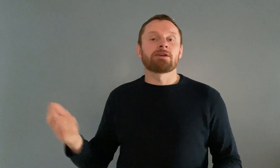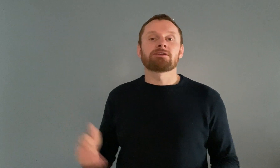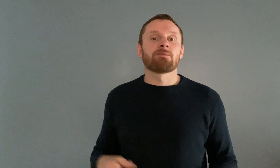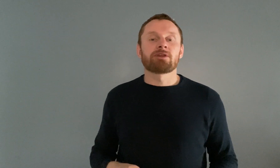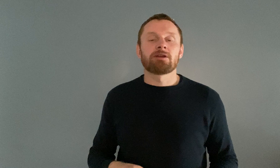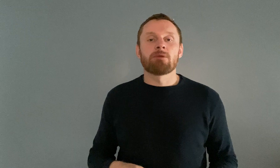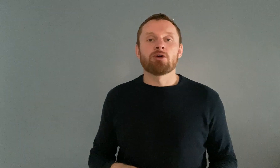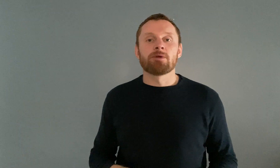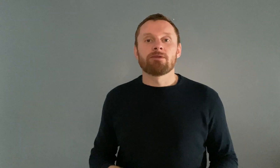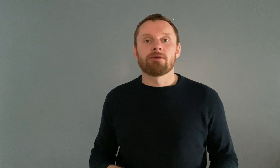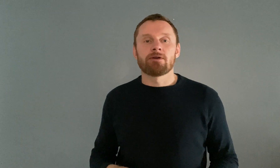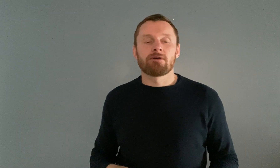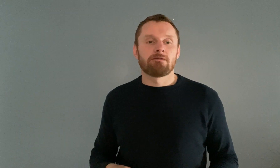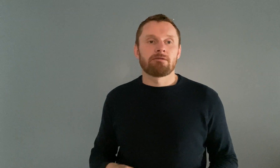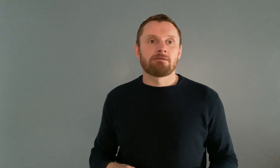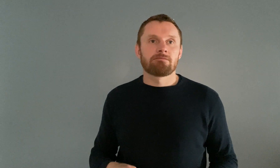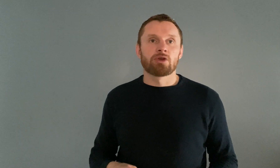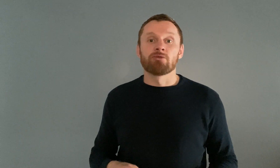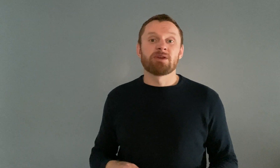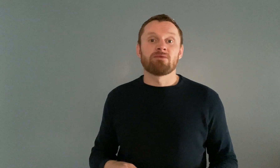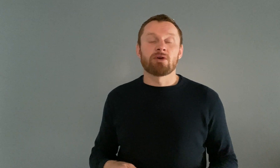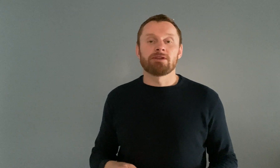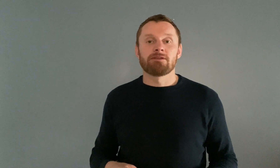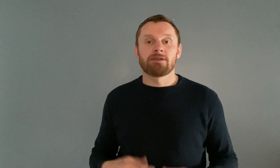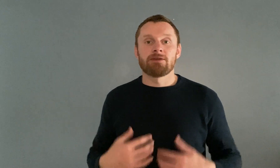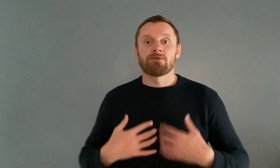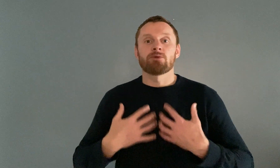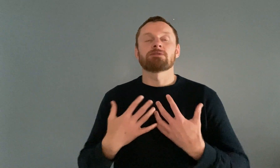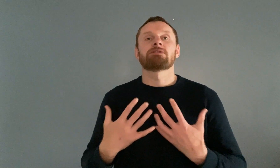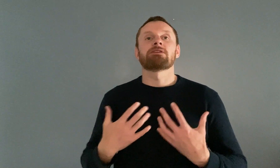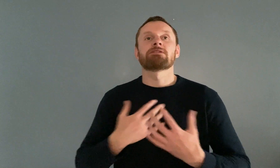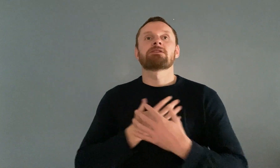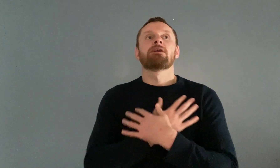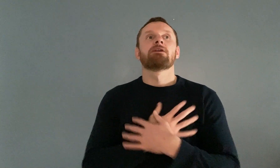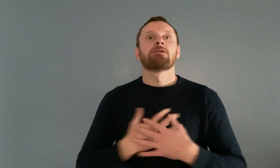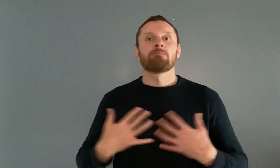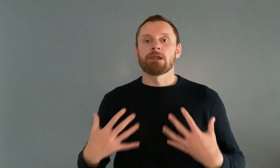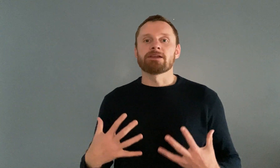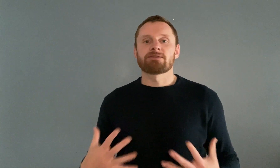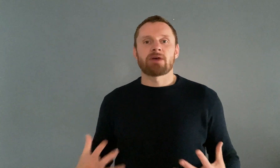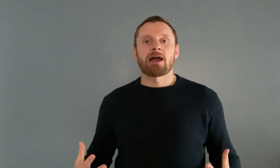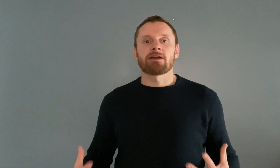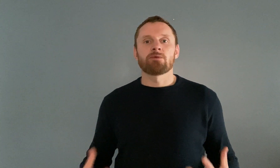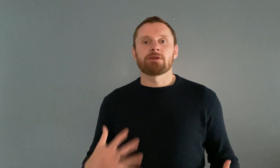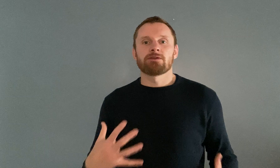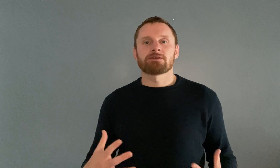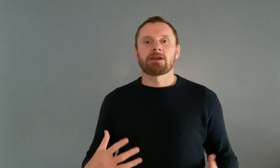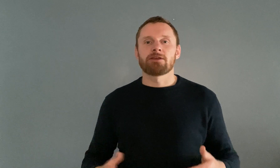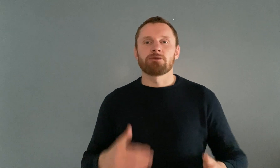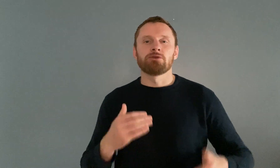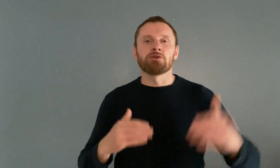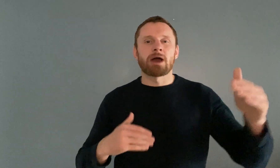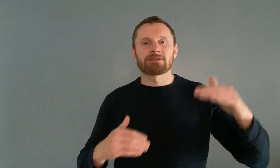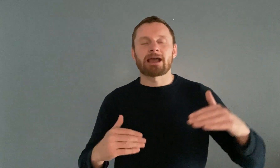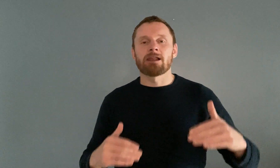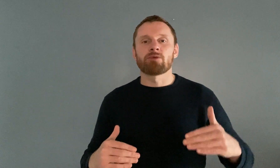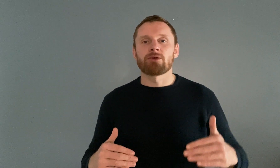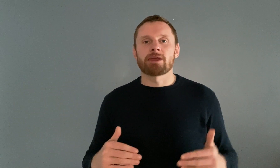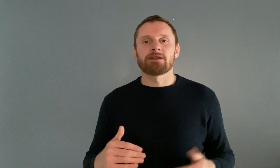something in a moment that could have been avoided if there was this place for anger within your psyche and you knew how to calibrate with the